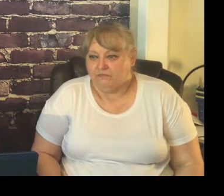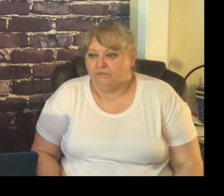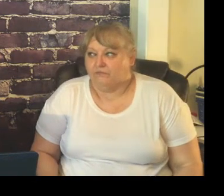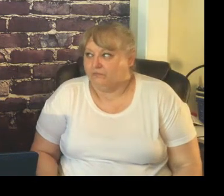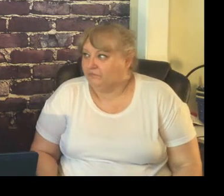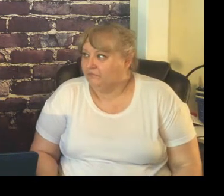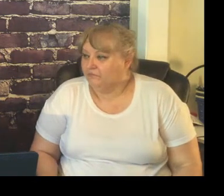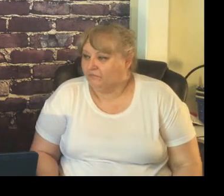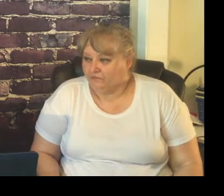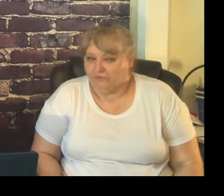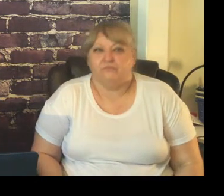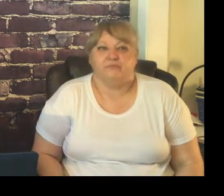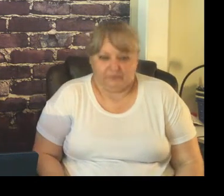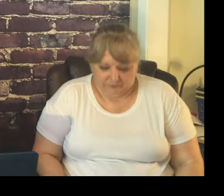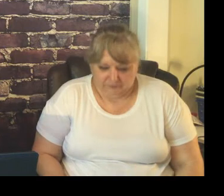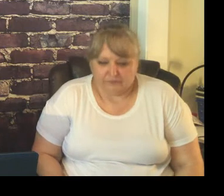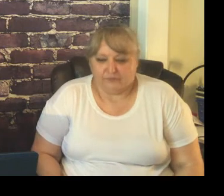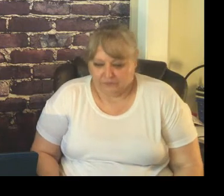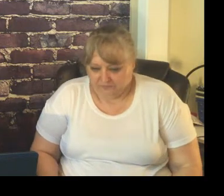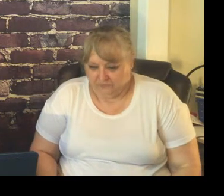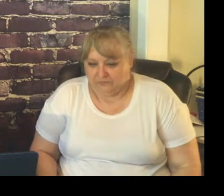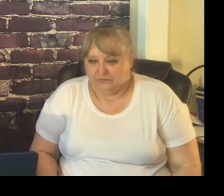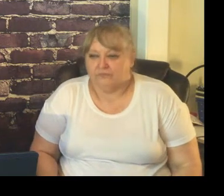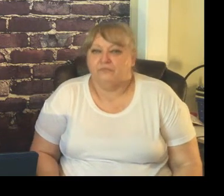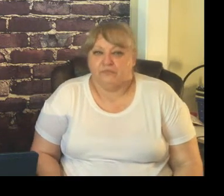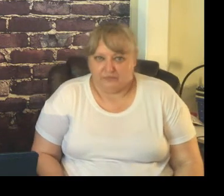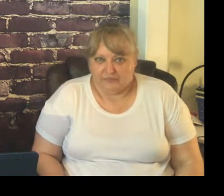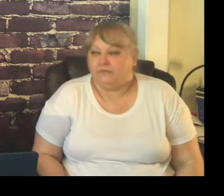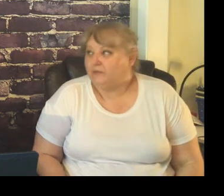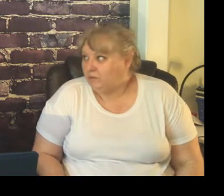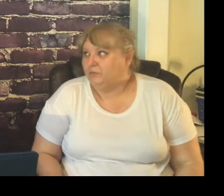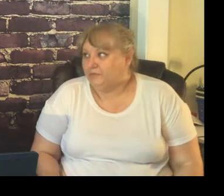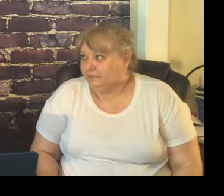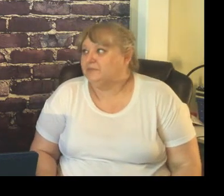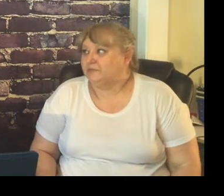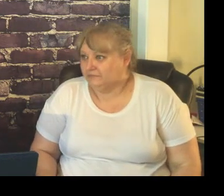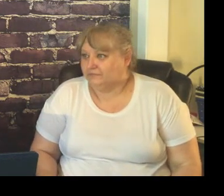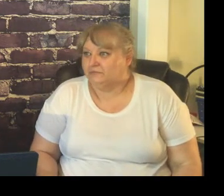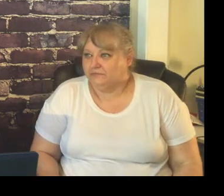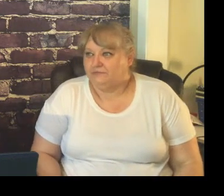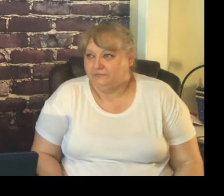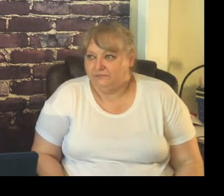being an effective teacher if you're an effective teacher your management is just part of your effectiveness